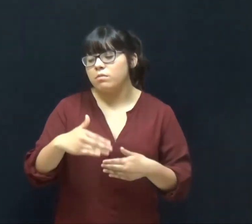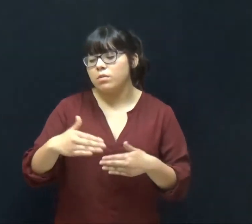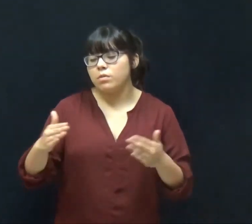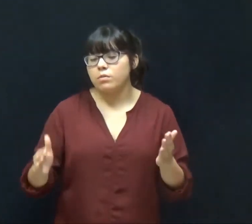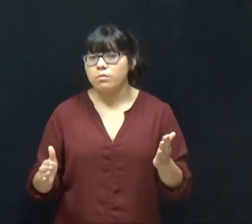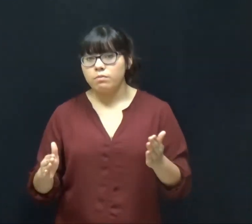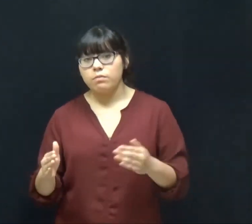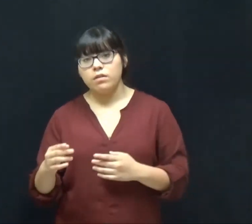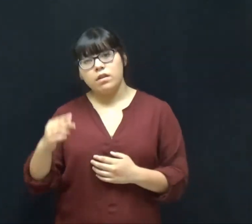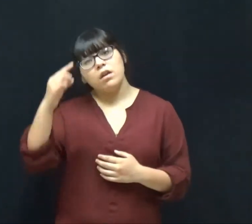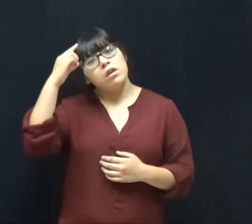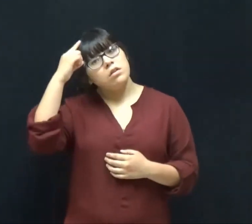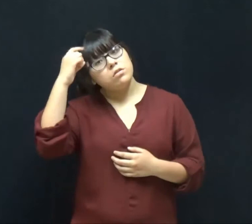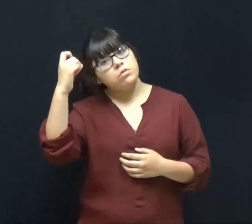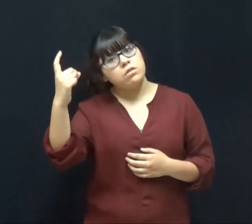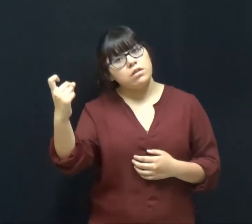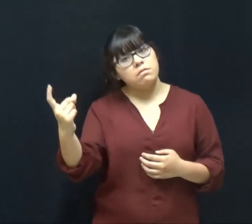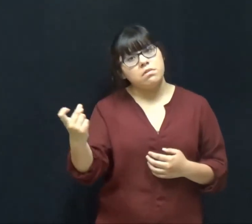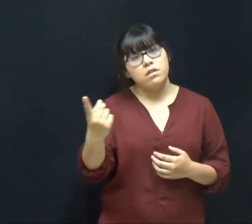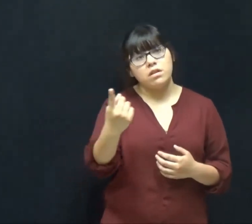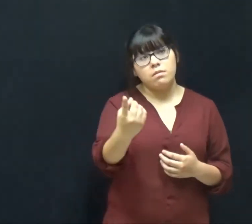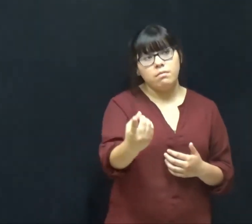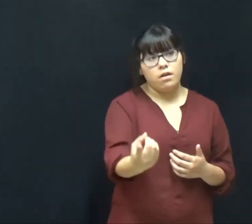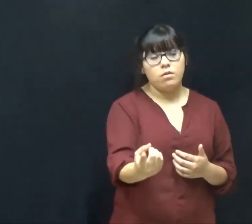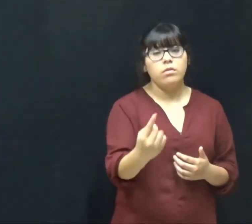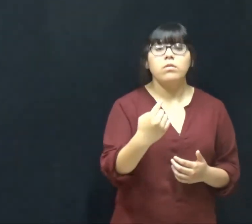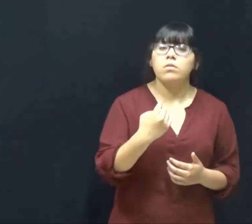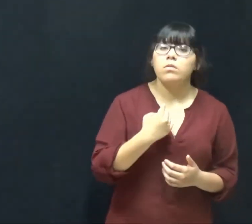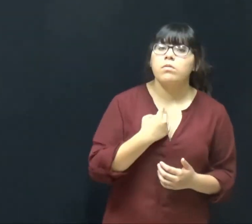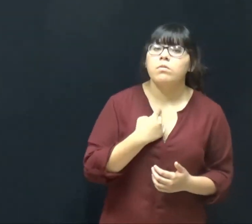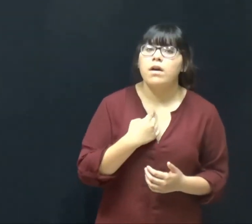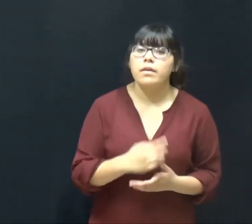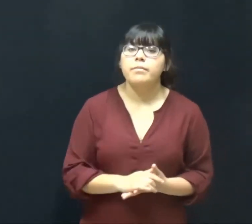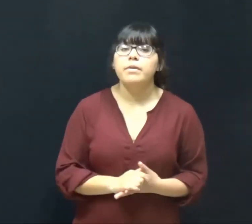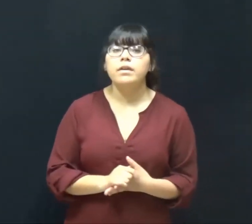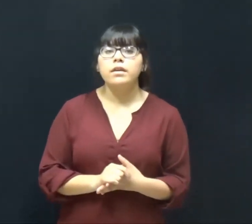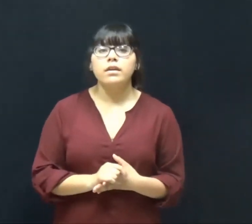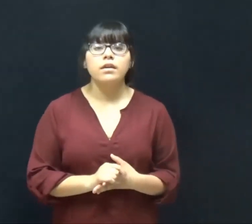room Dreaming about you and me